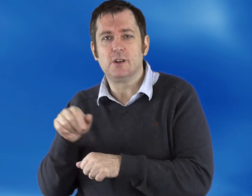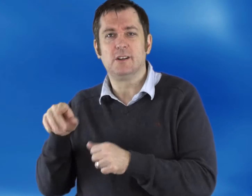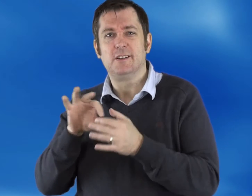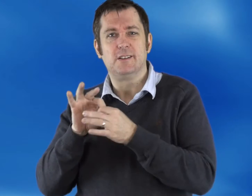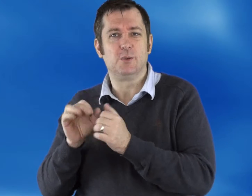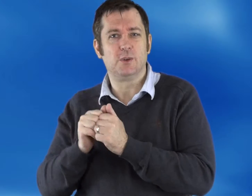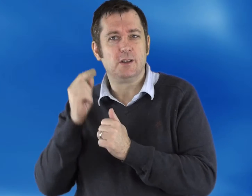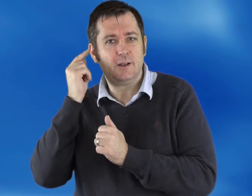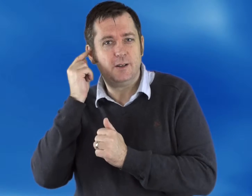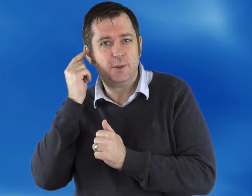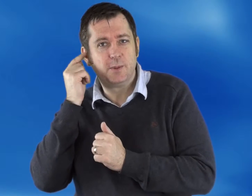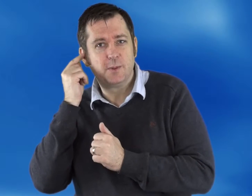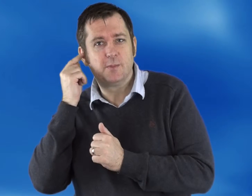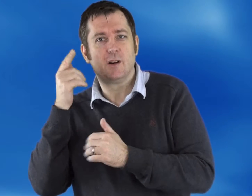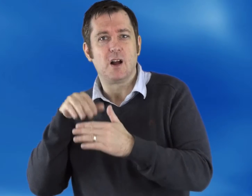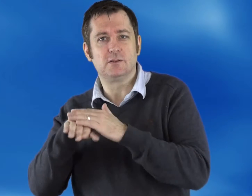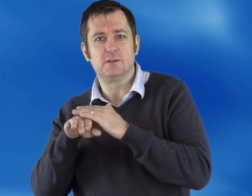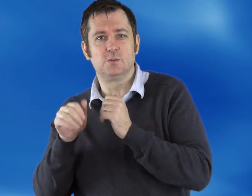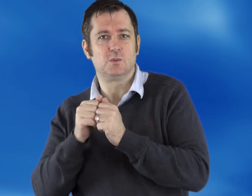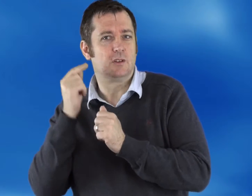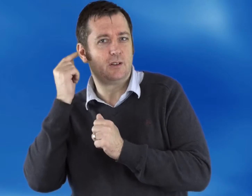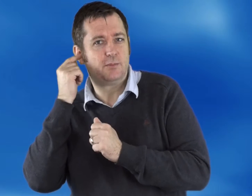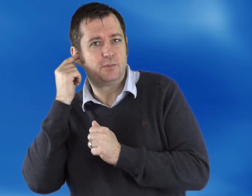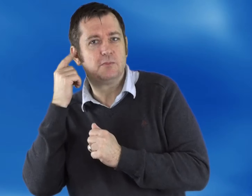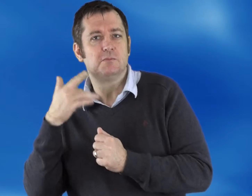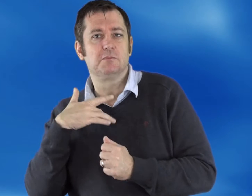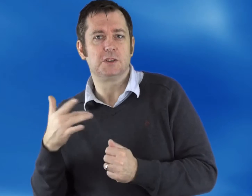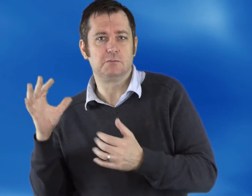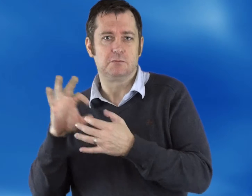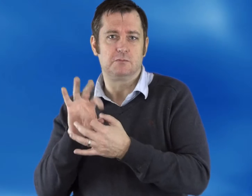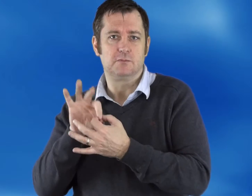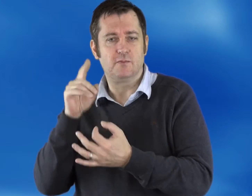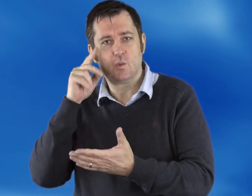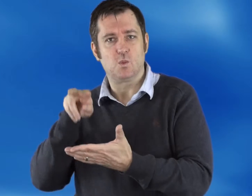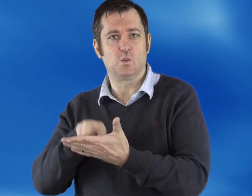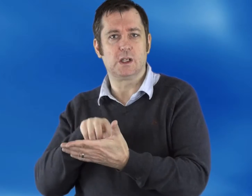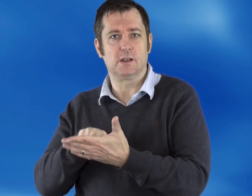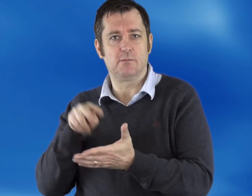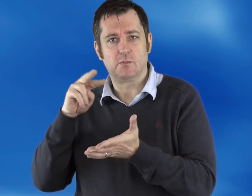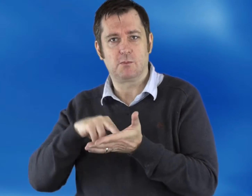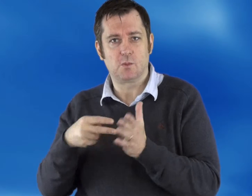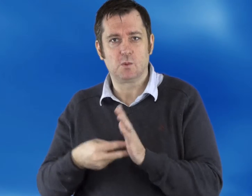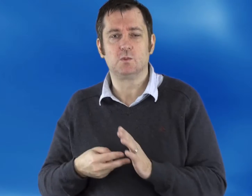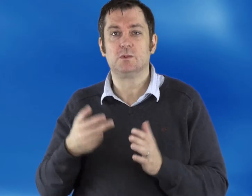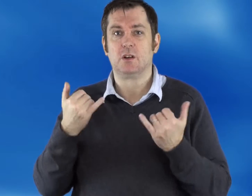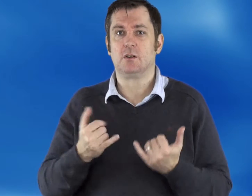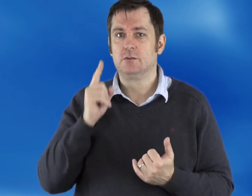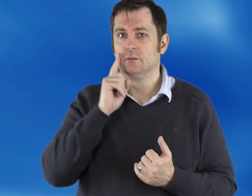The process of learning how to read typically deals with audio input and making the connection between the sounds of spoken words and what is seen